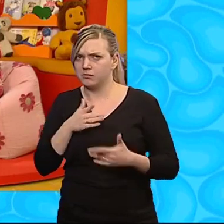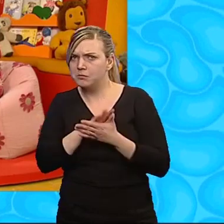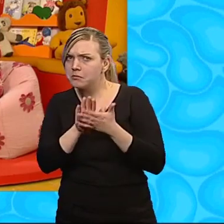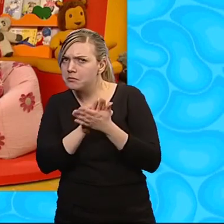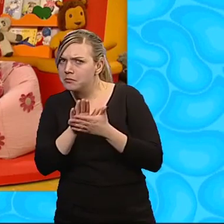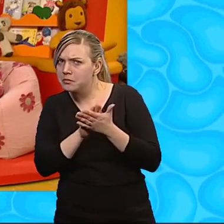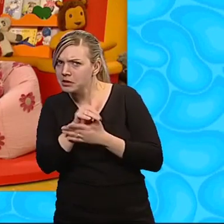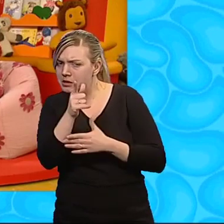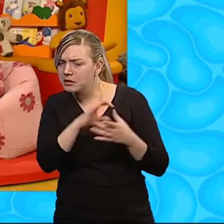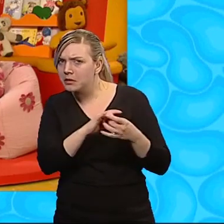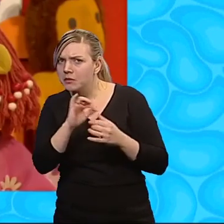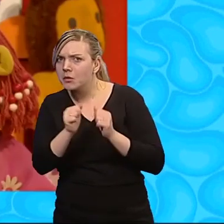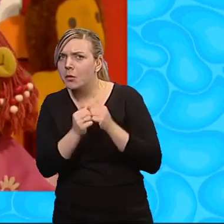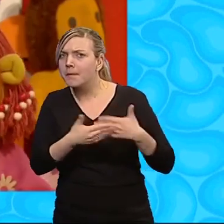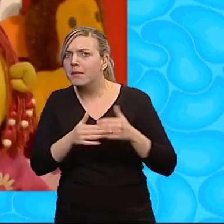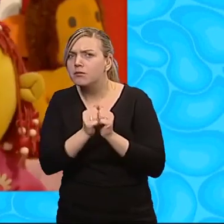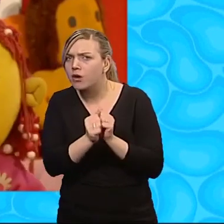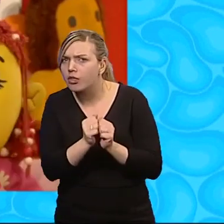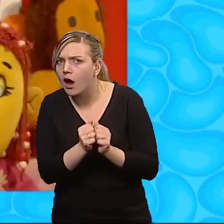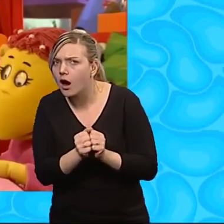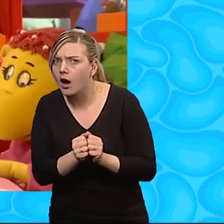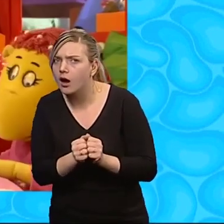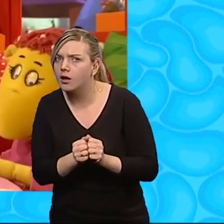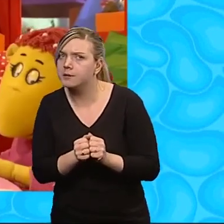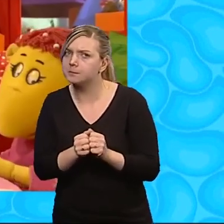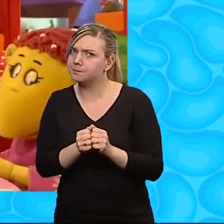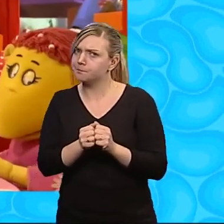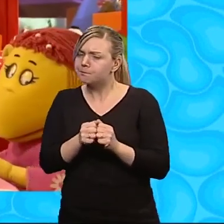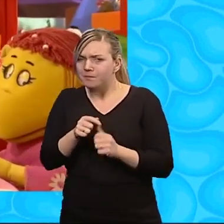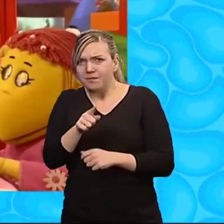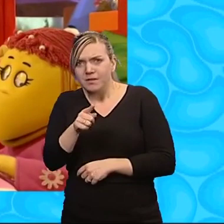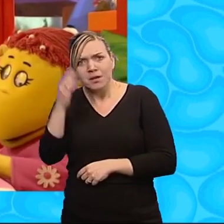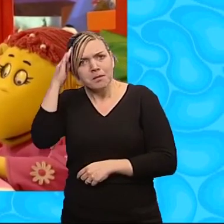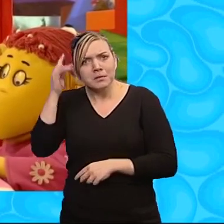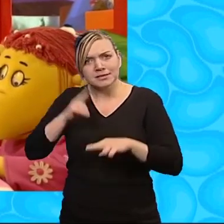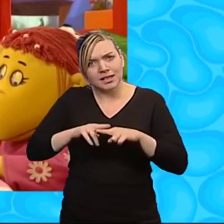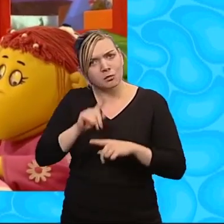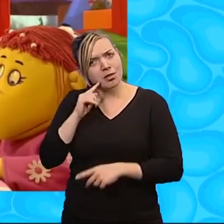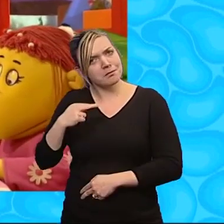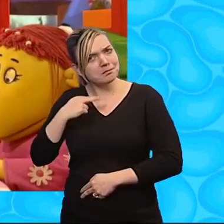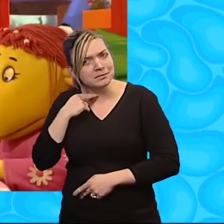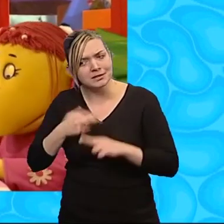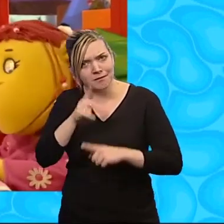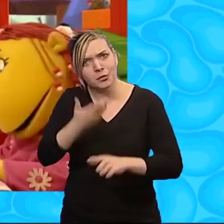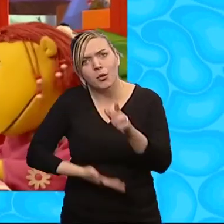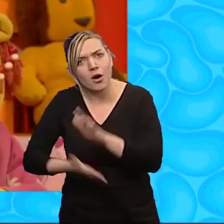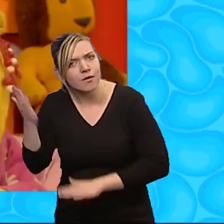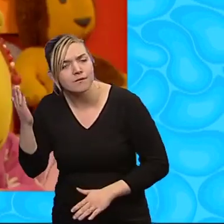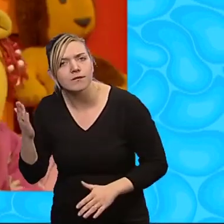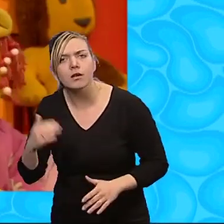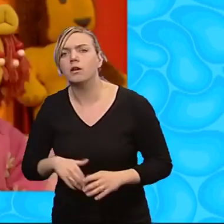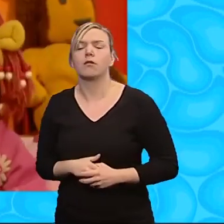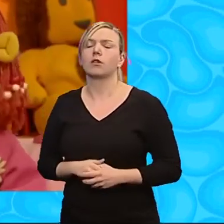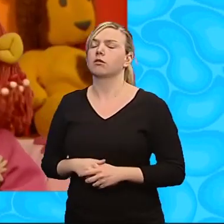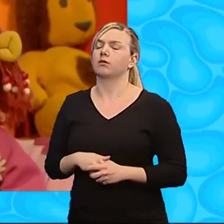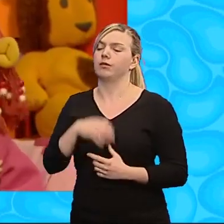anything to do with your baby brother, would it? Because I think your mummy and daddy would miss you very much, you know. No,